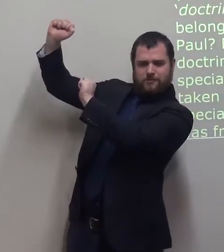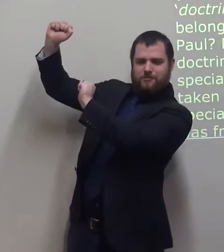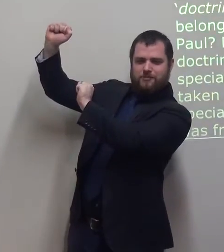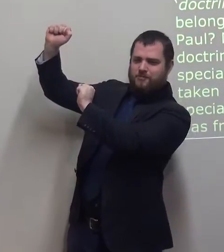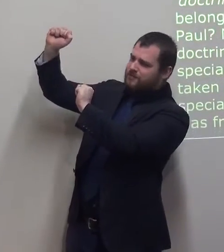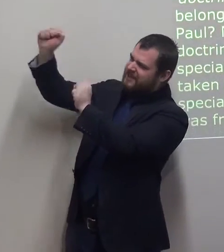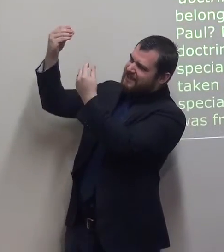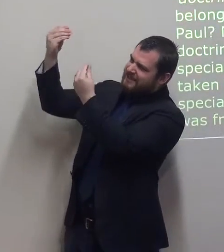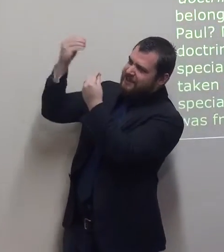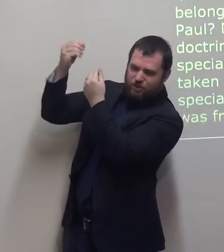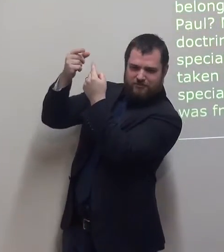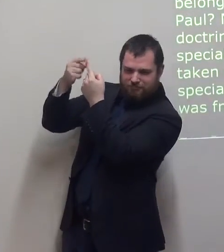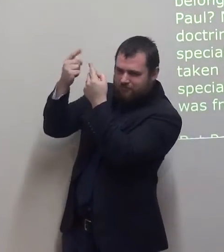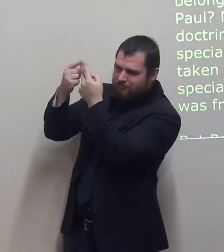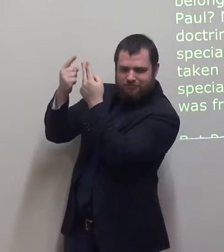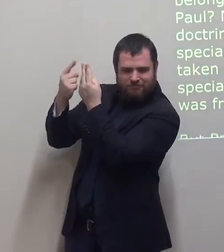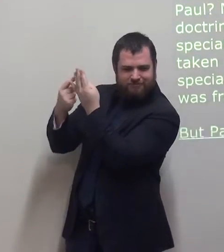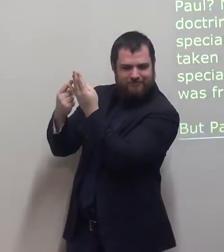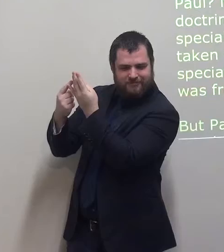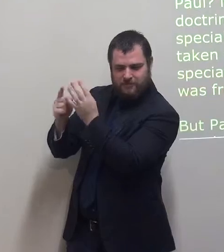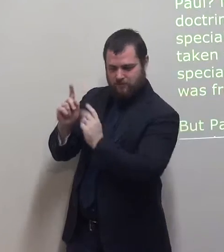Remember Paul had a special vision from God.